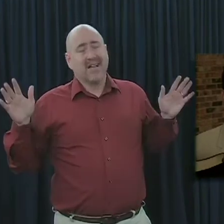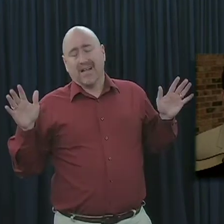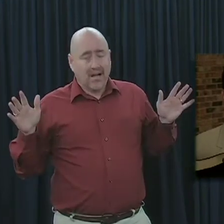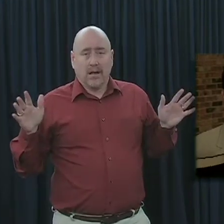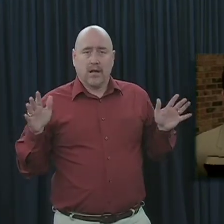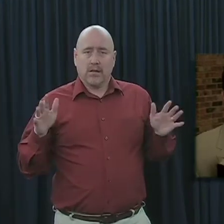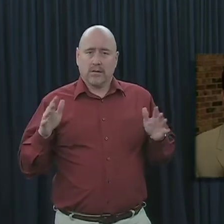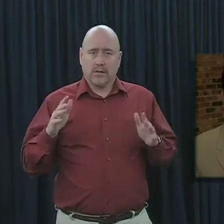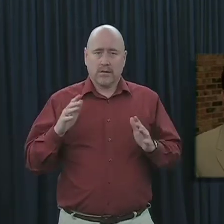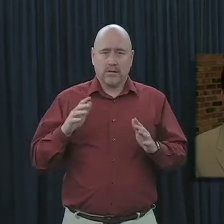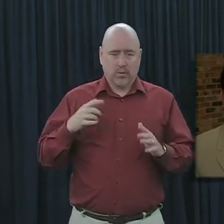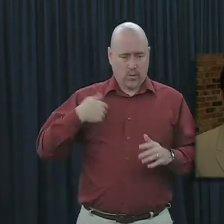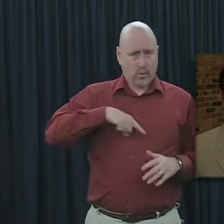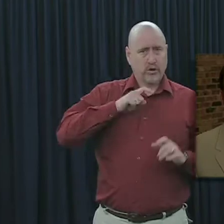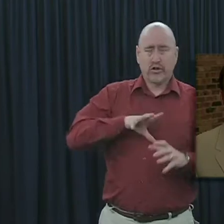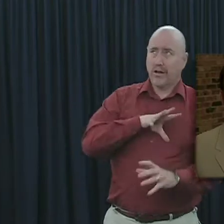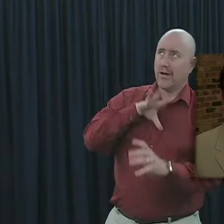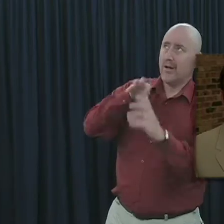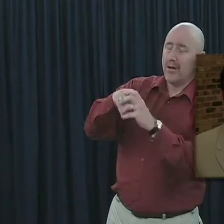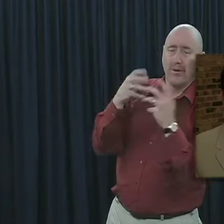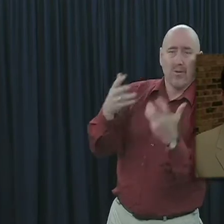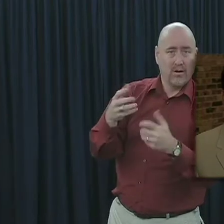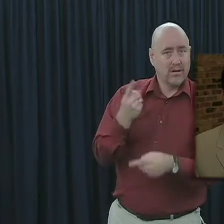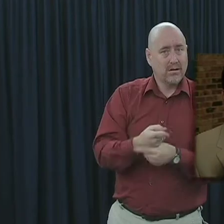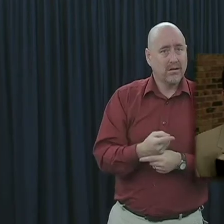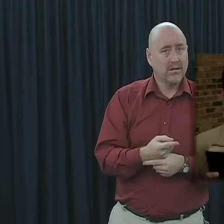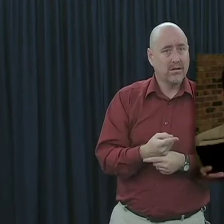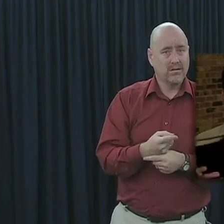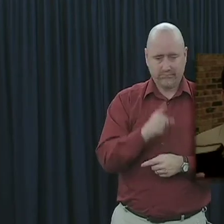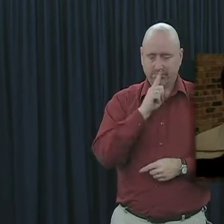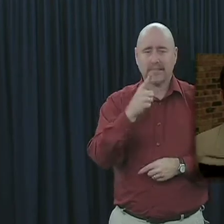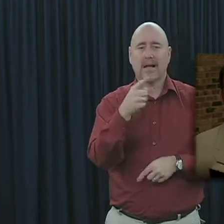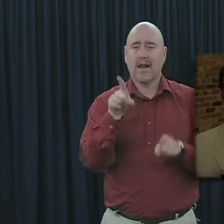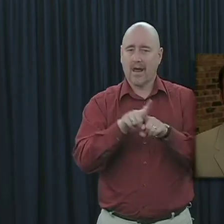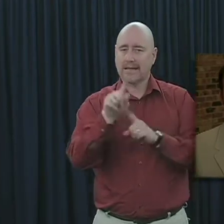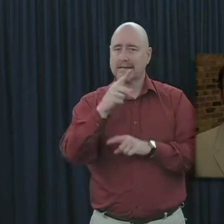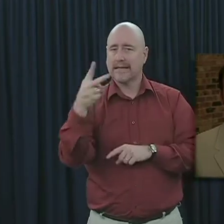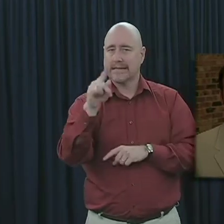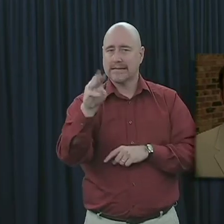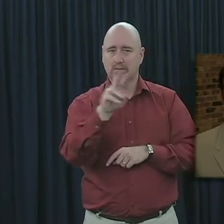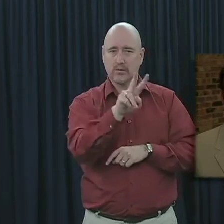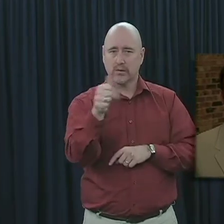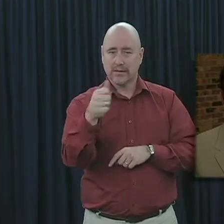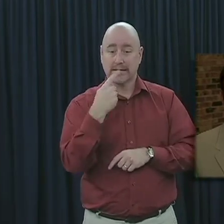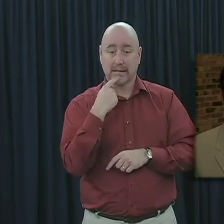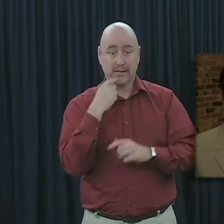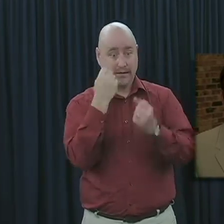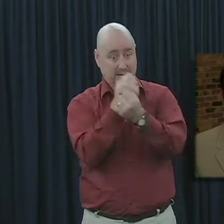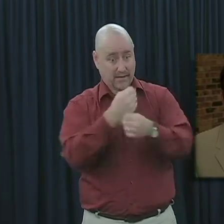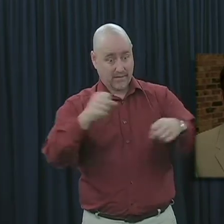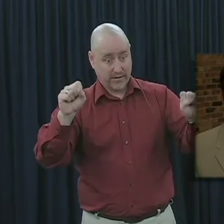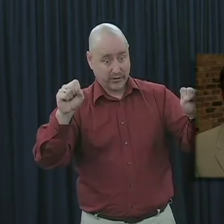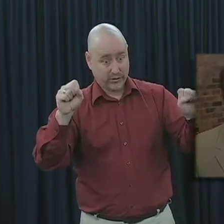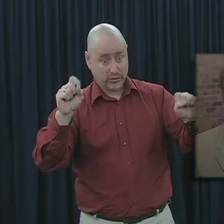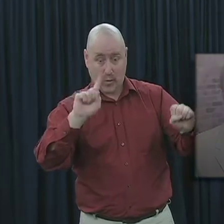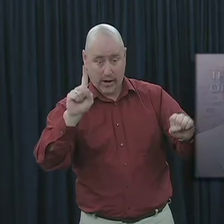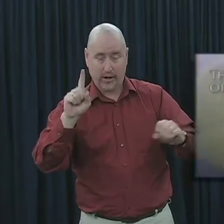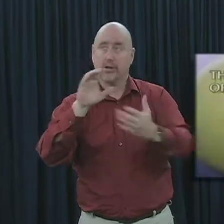shouldn't we, therefore, want to be a part of it? Indeed, as 2 Timothy 2, verse 10 says, is in Christ.